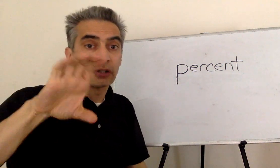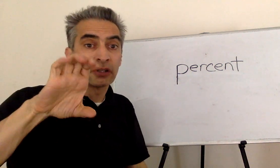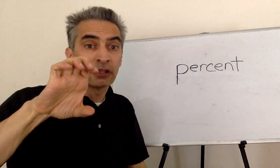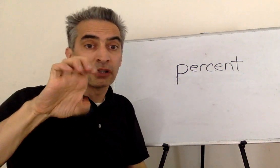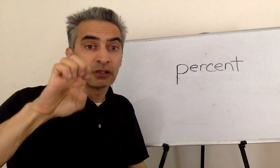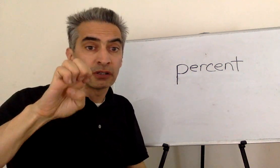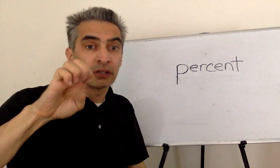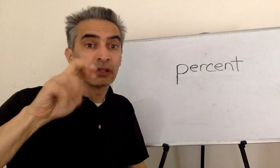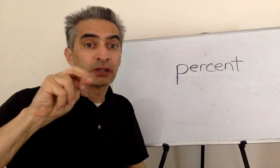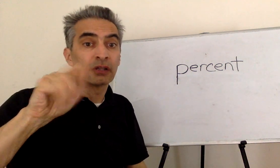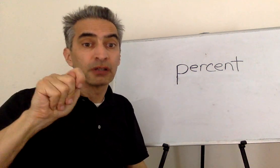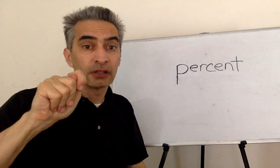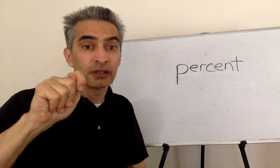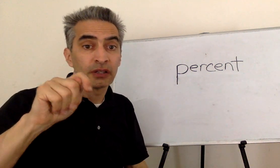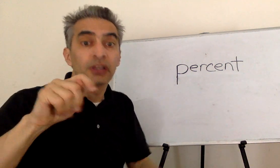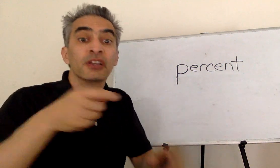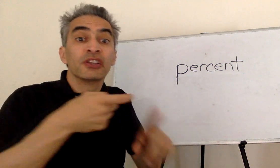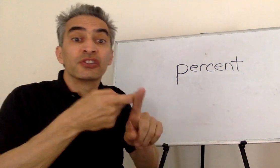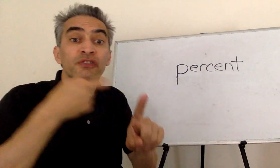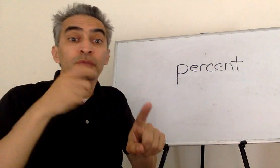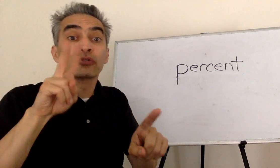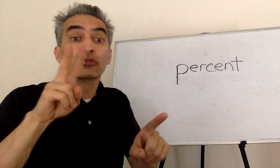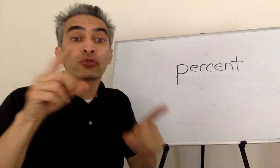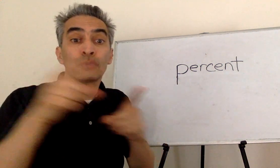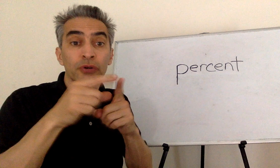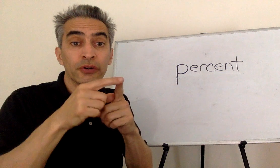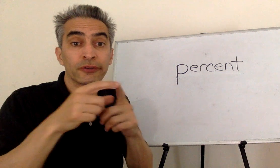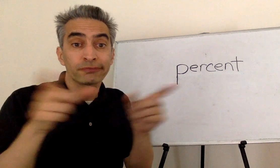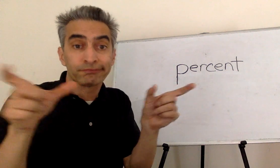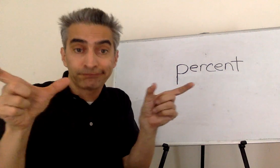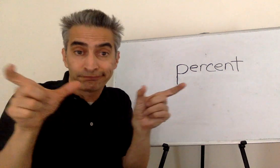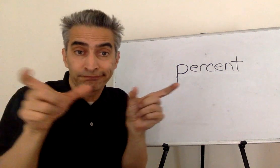The word percent is from two words.